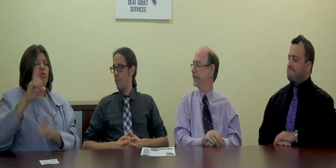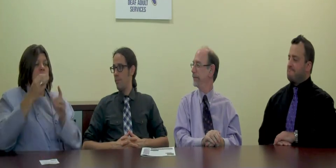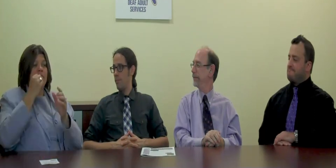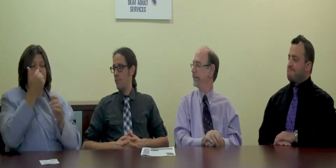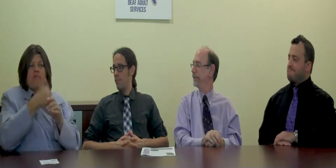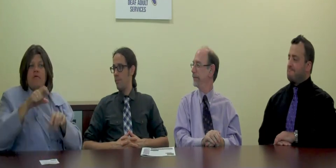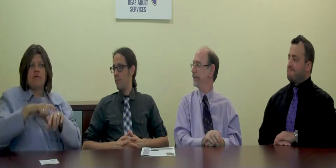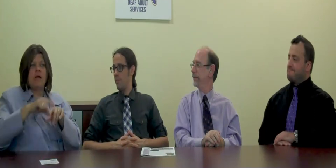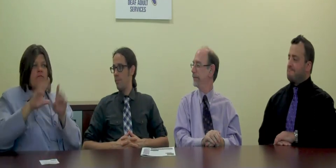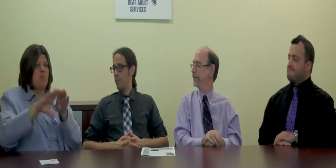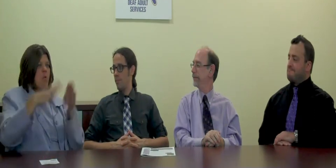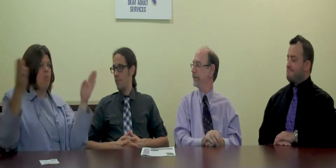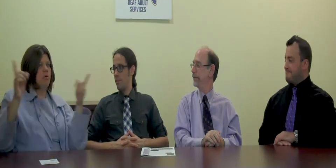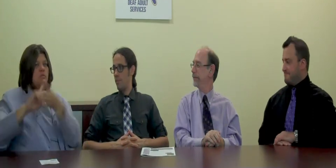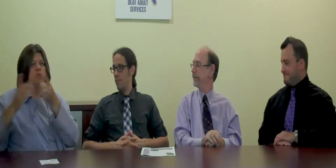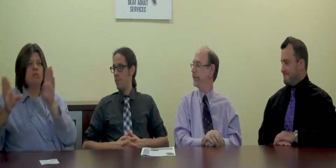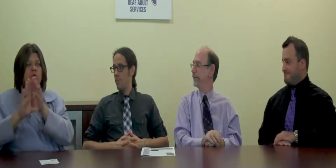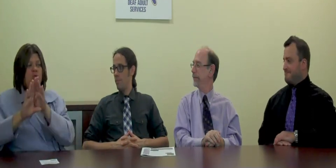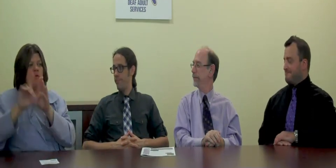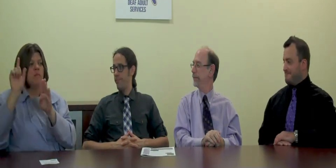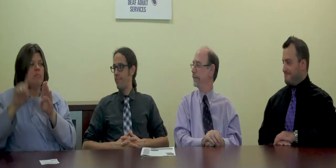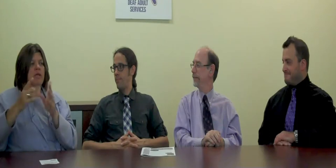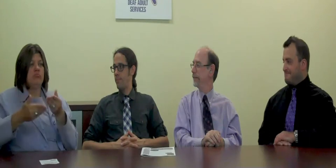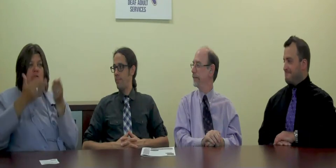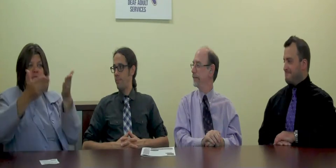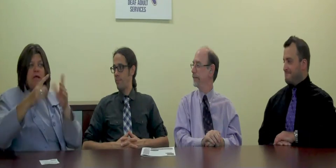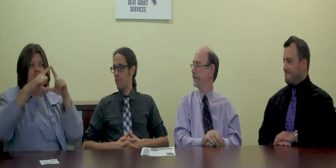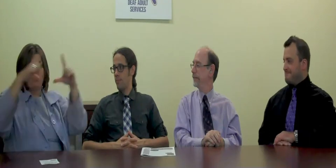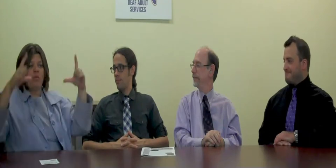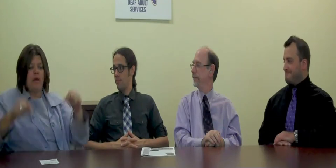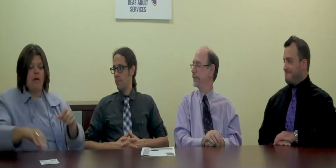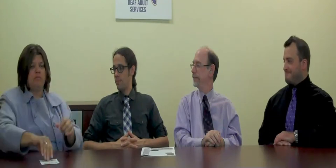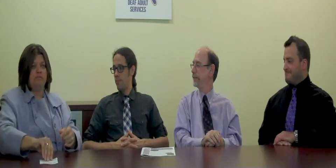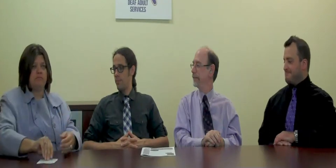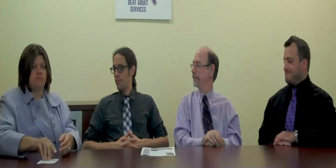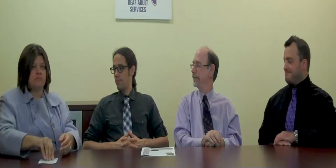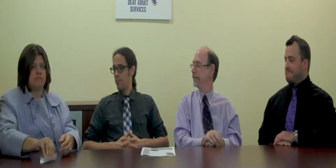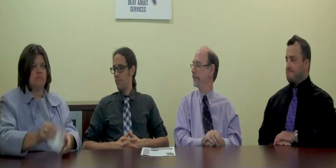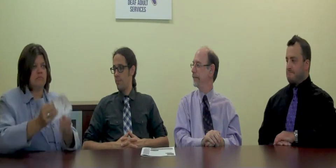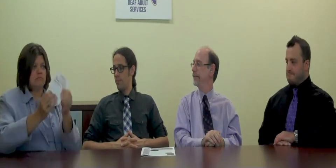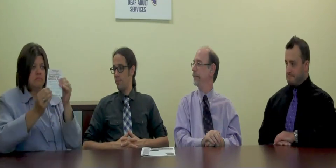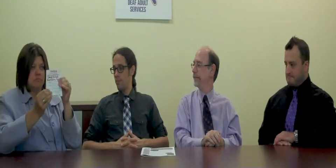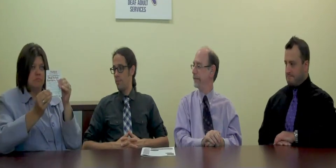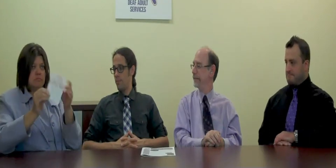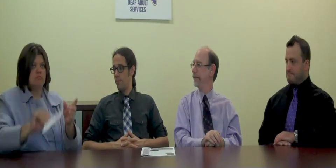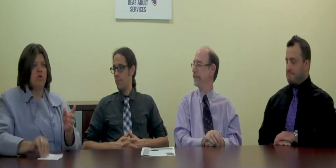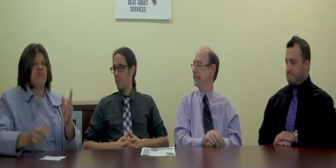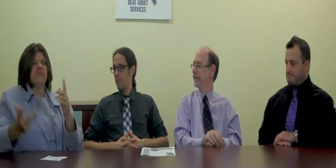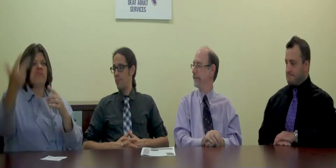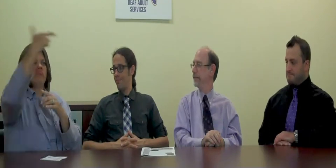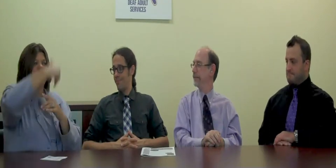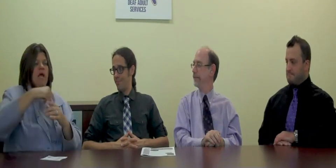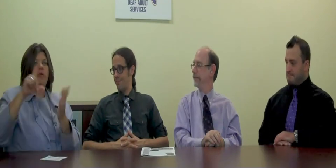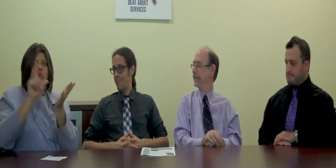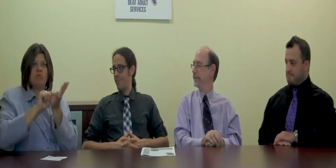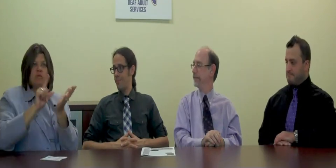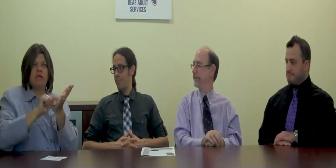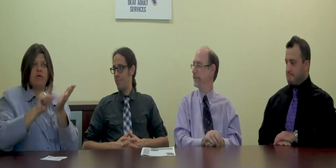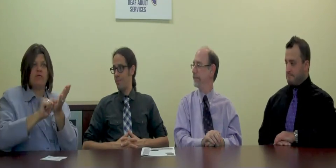You can dine out from open to close. You must present a coupon, which you can clip out from your